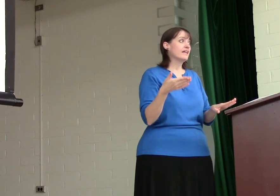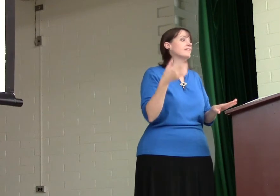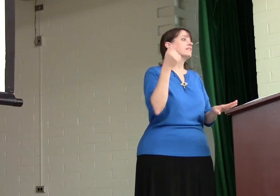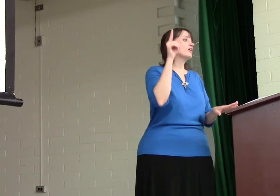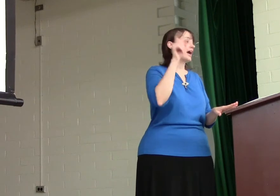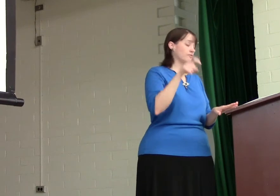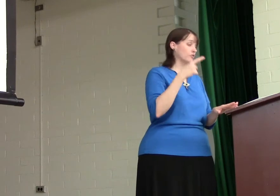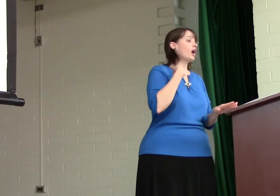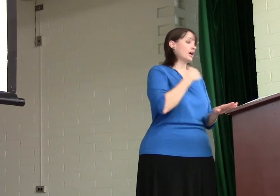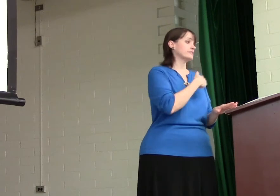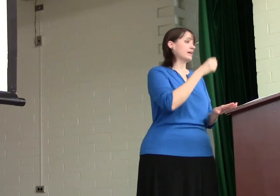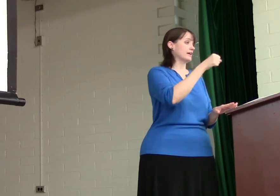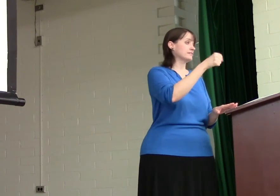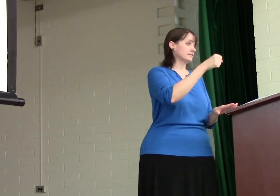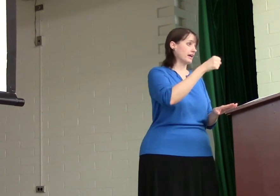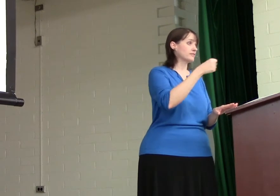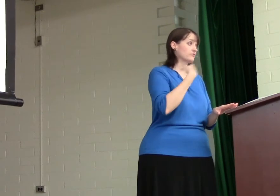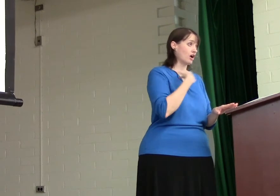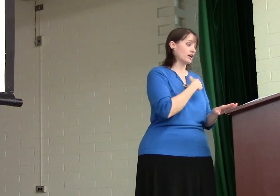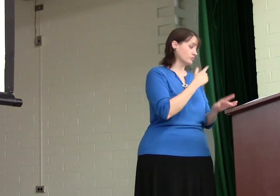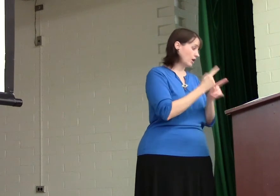There he had for us, yes. Yes, for us, right.